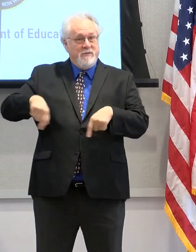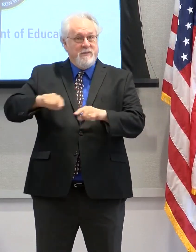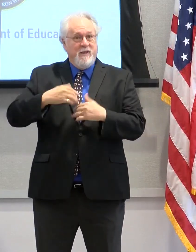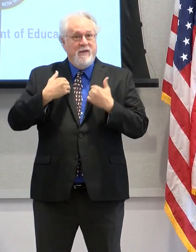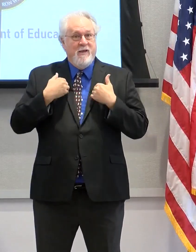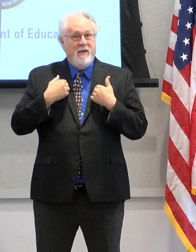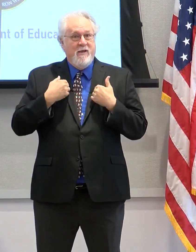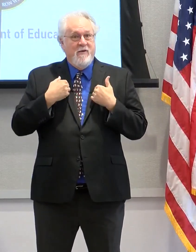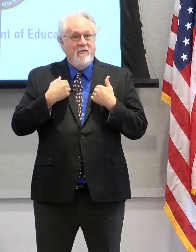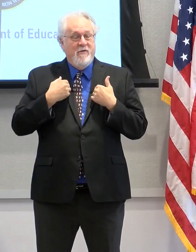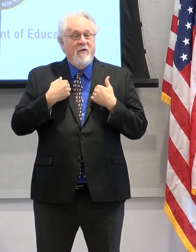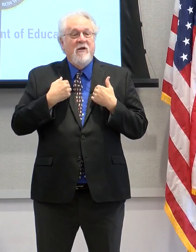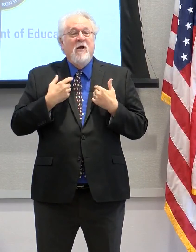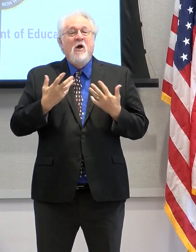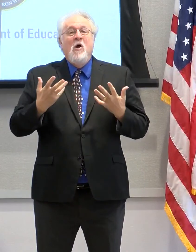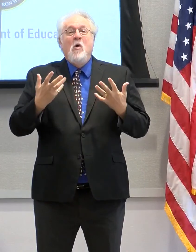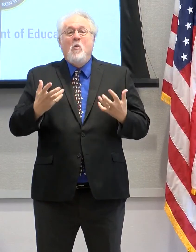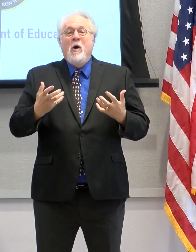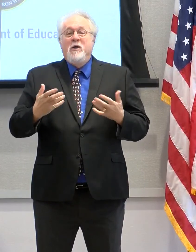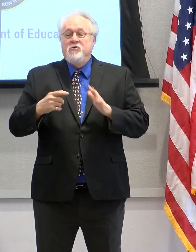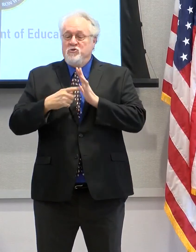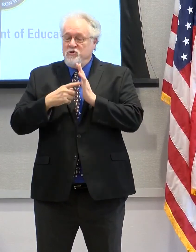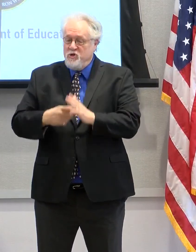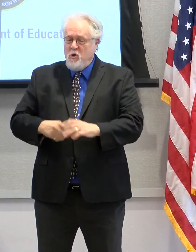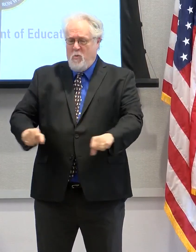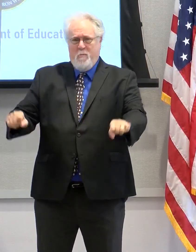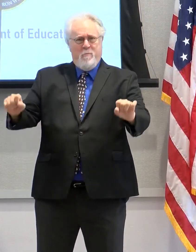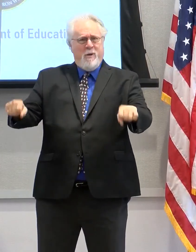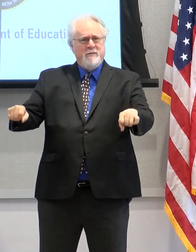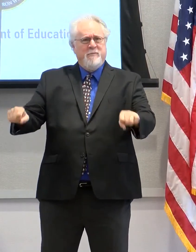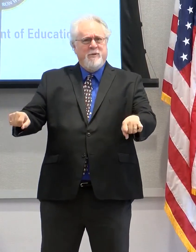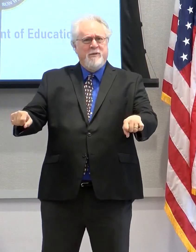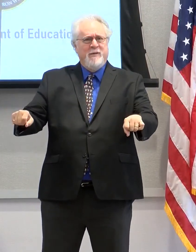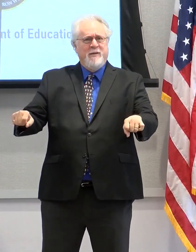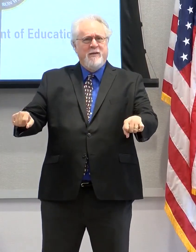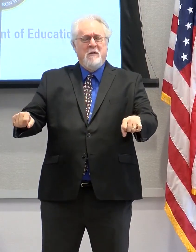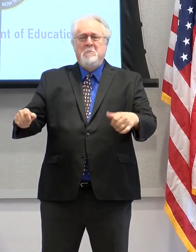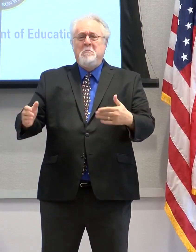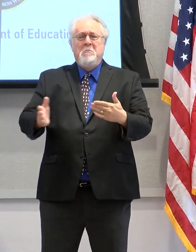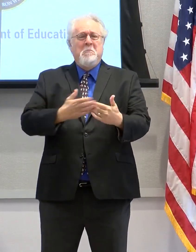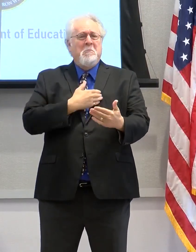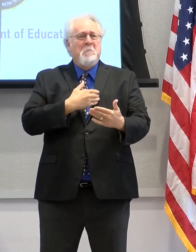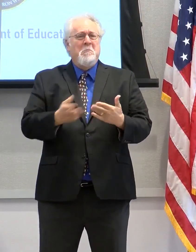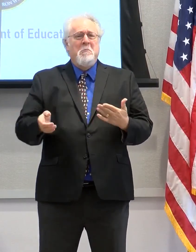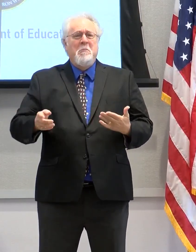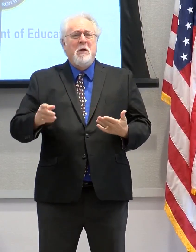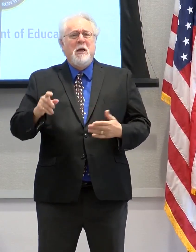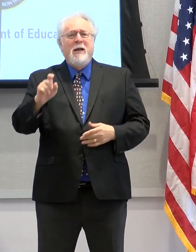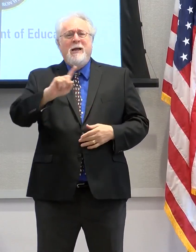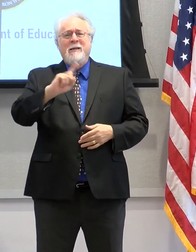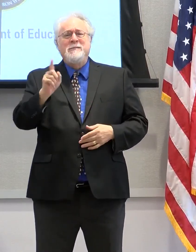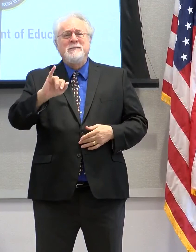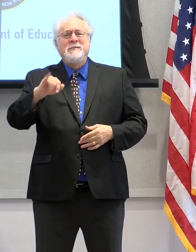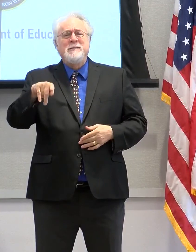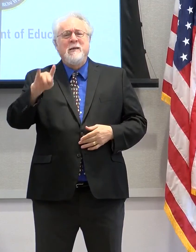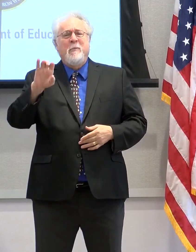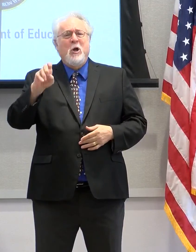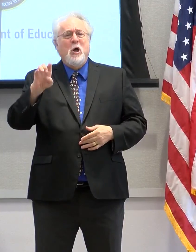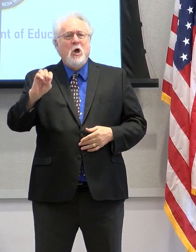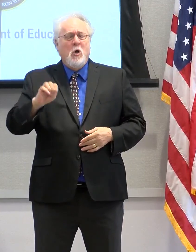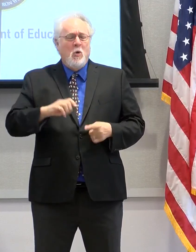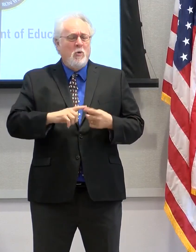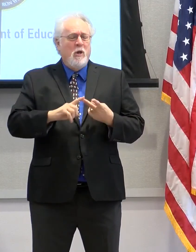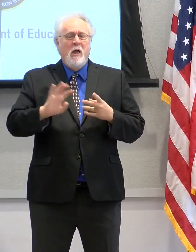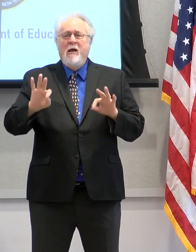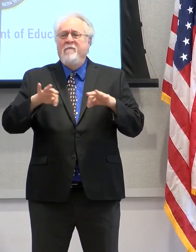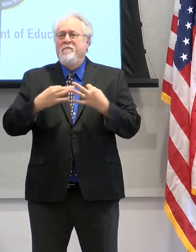have. And we want to show them the possibilities that it doesn't matter what your zip code is, what your